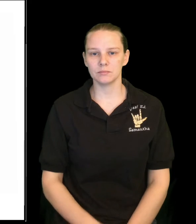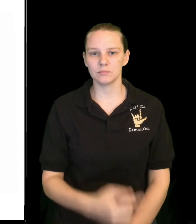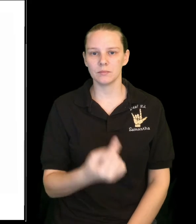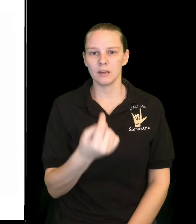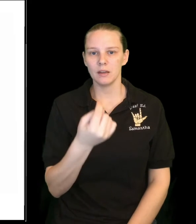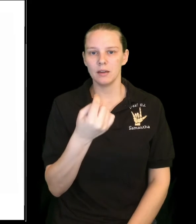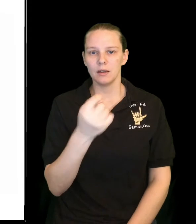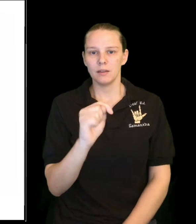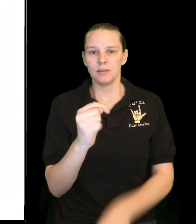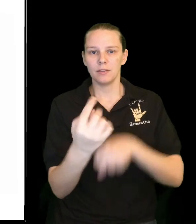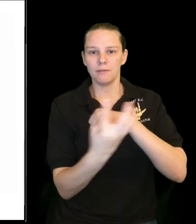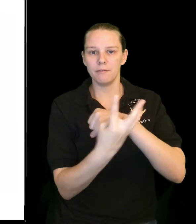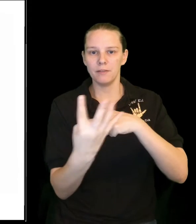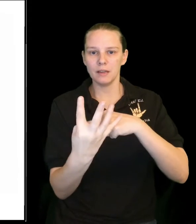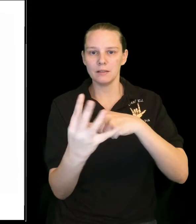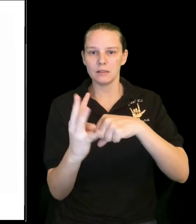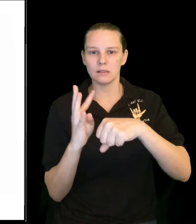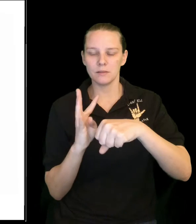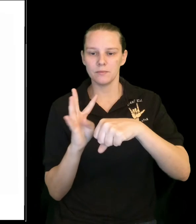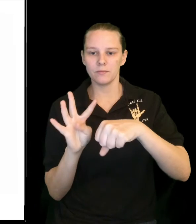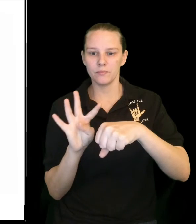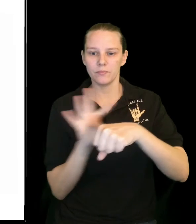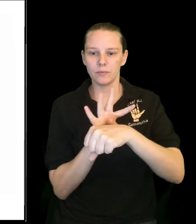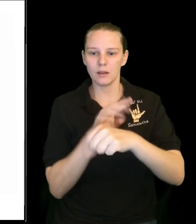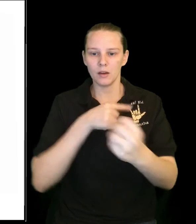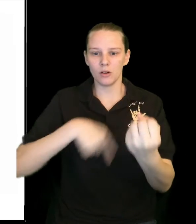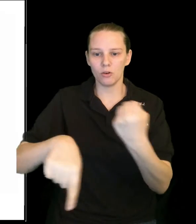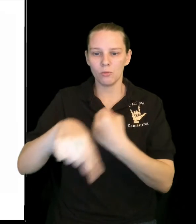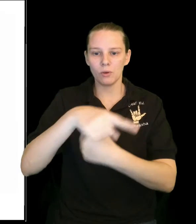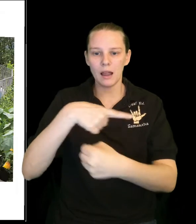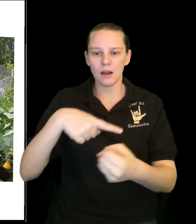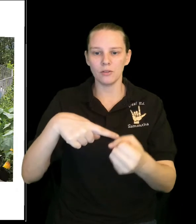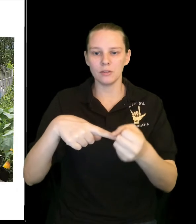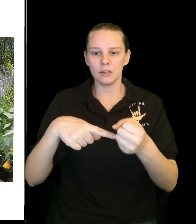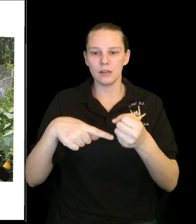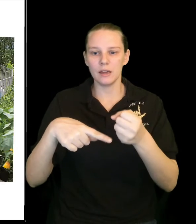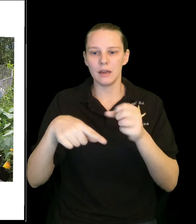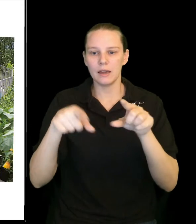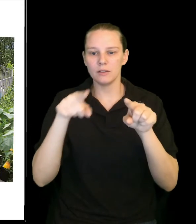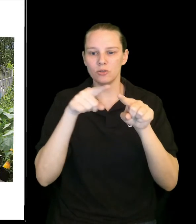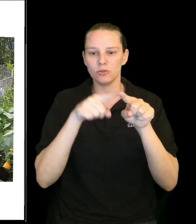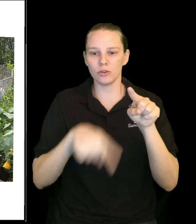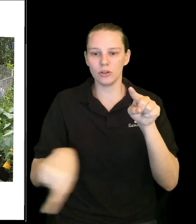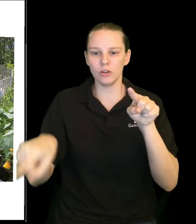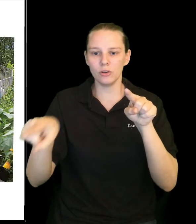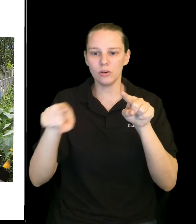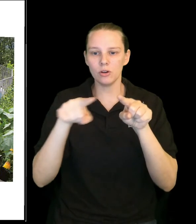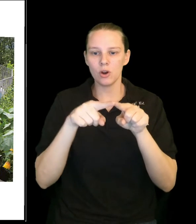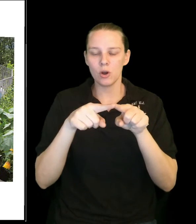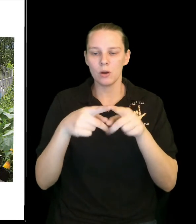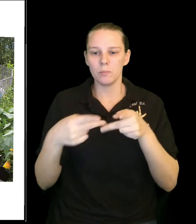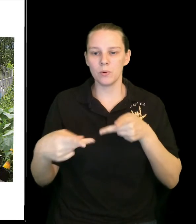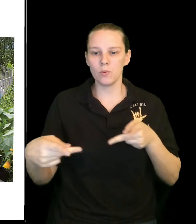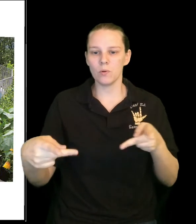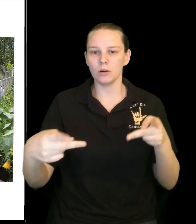The fence around a circular pool.